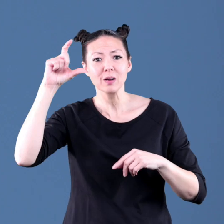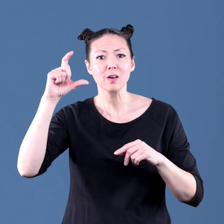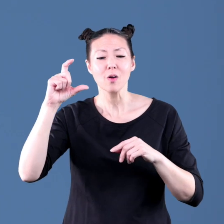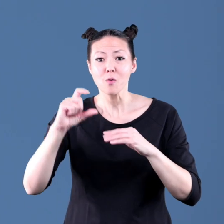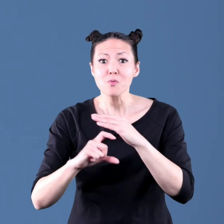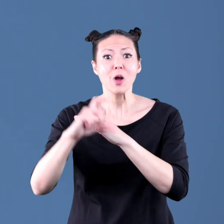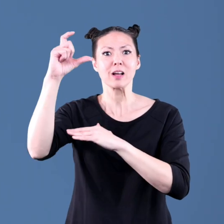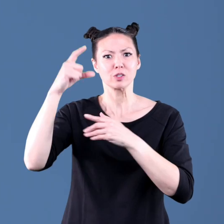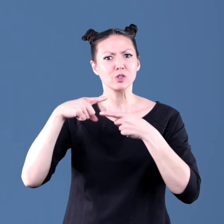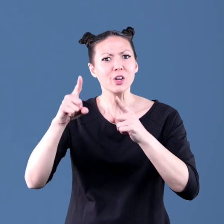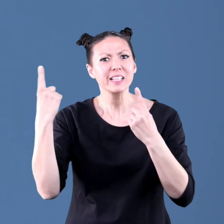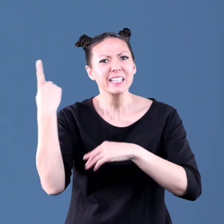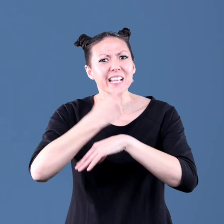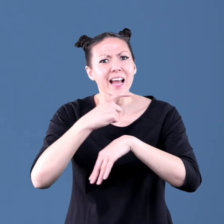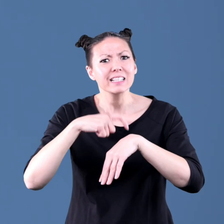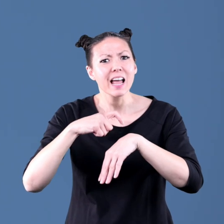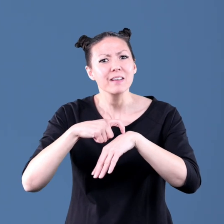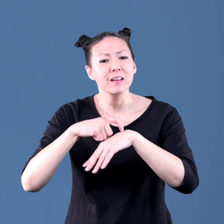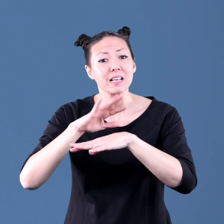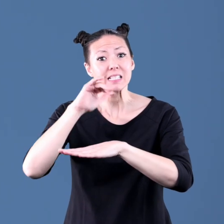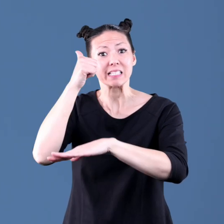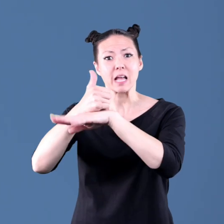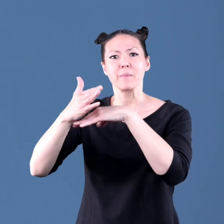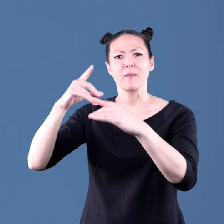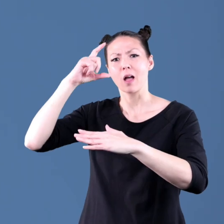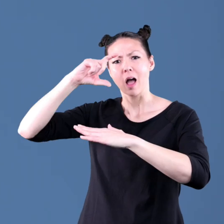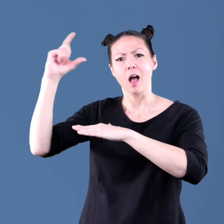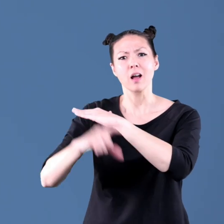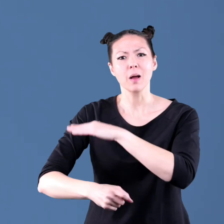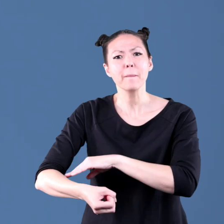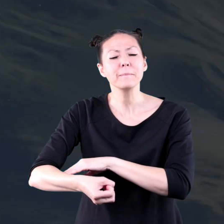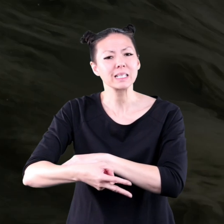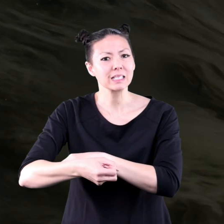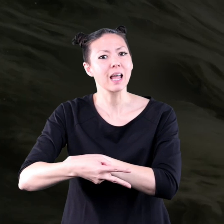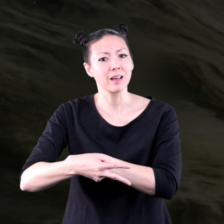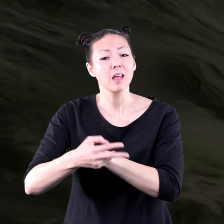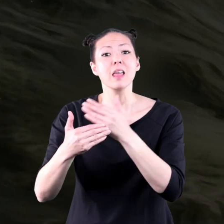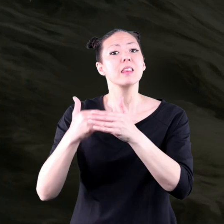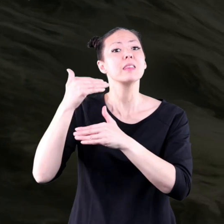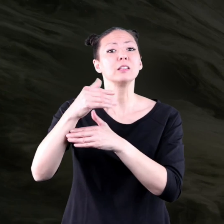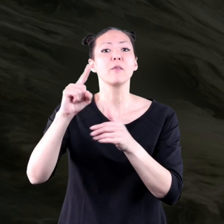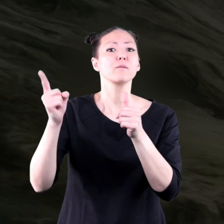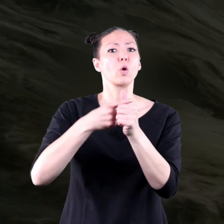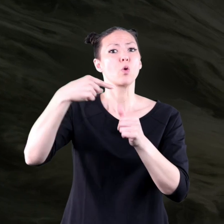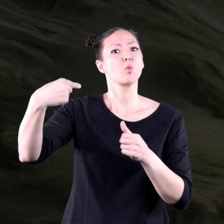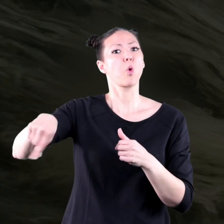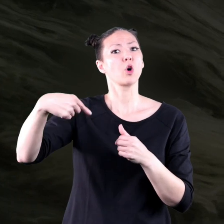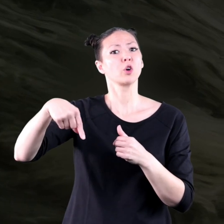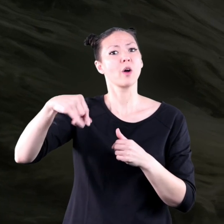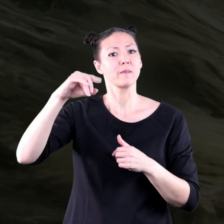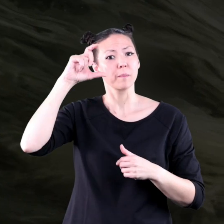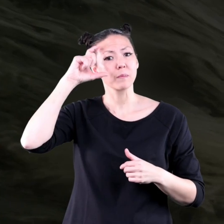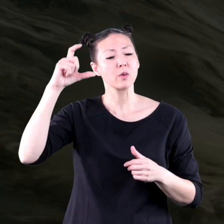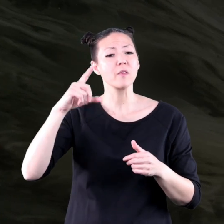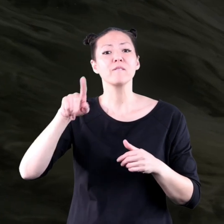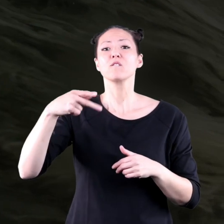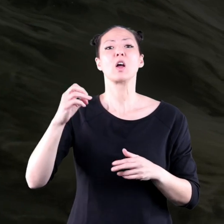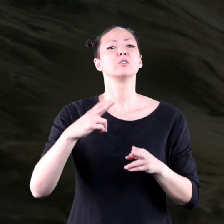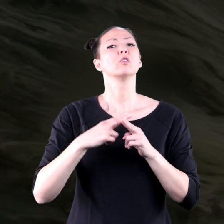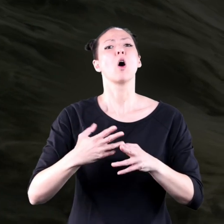in the daytime and sets before midnight next comes the first quarter moon this phase is